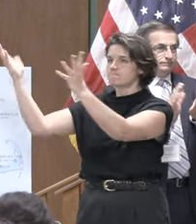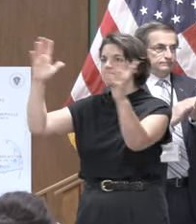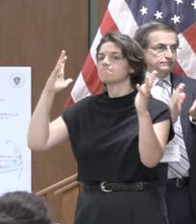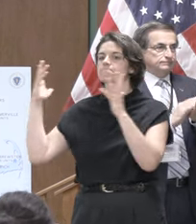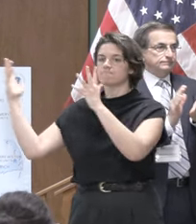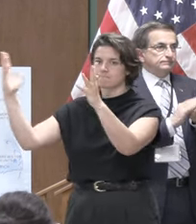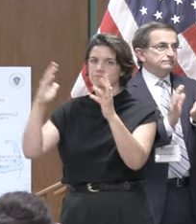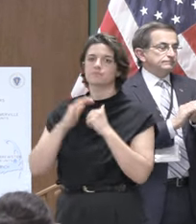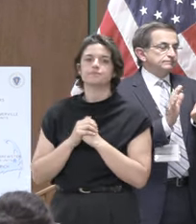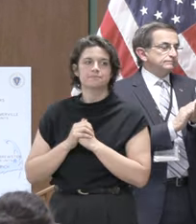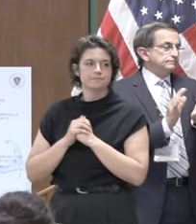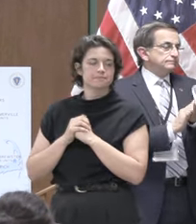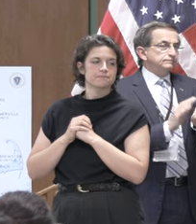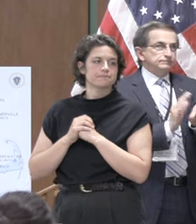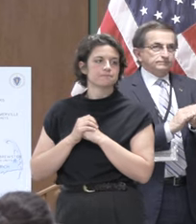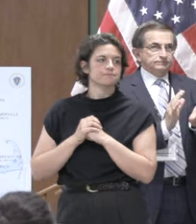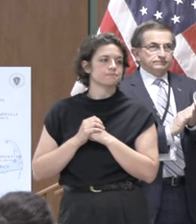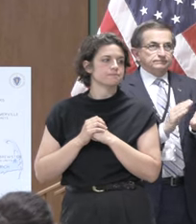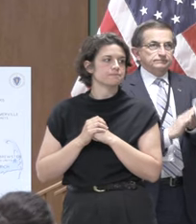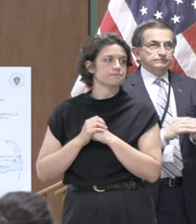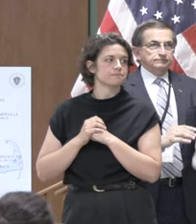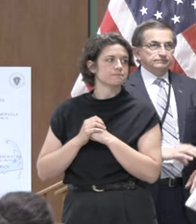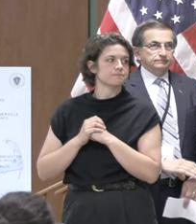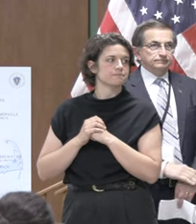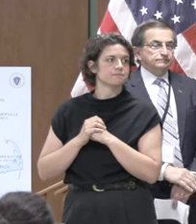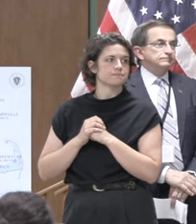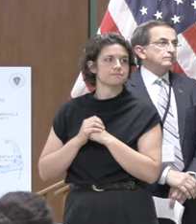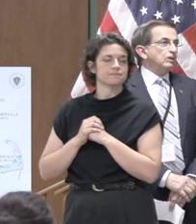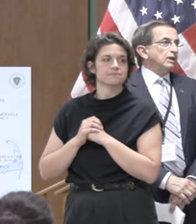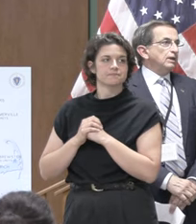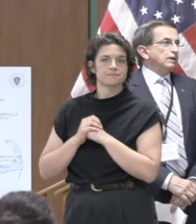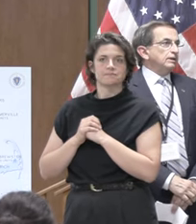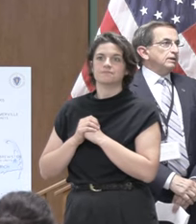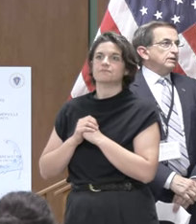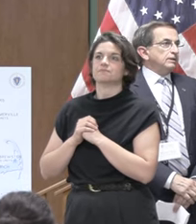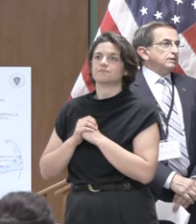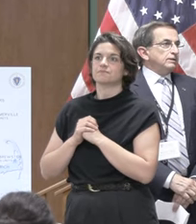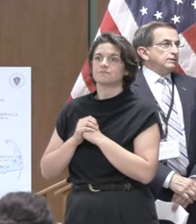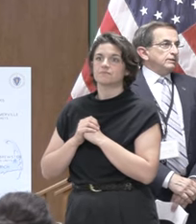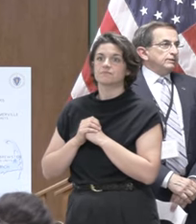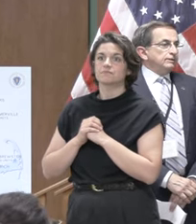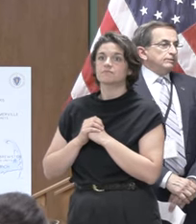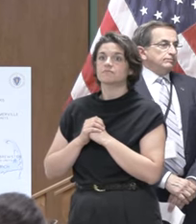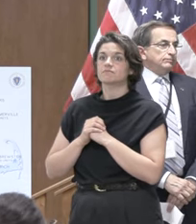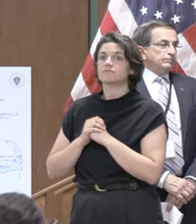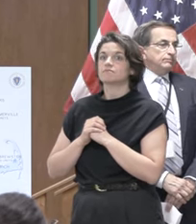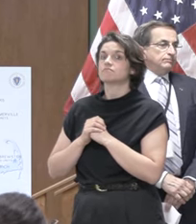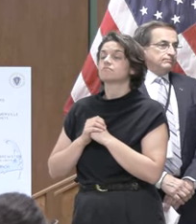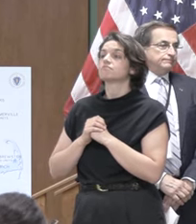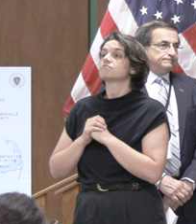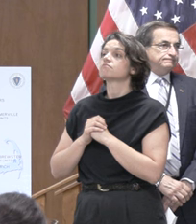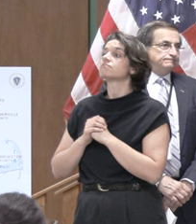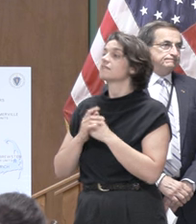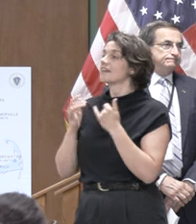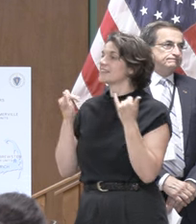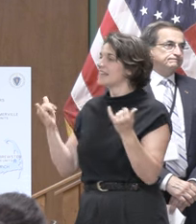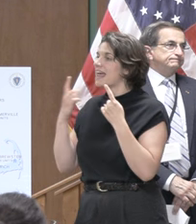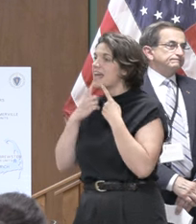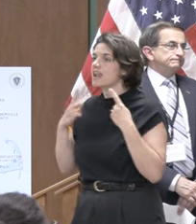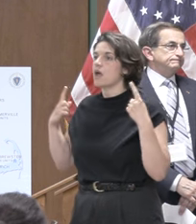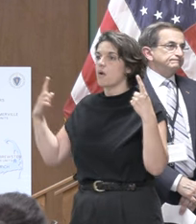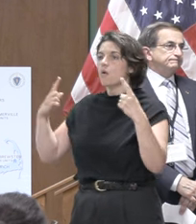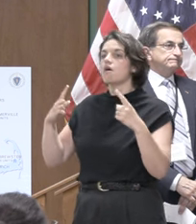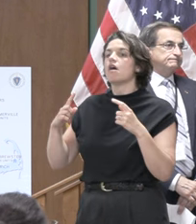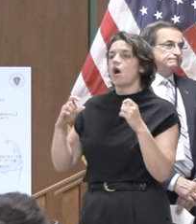the announcements that we're making today with the winter